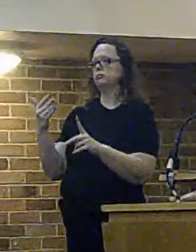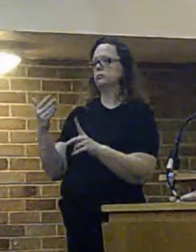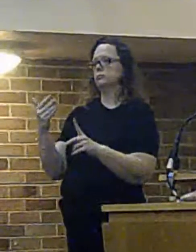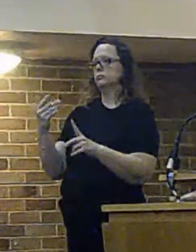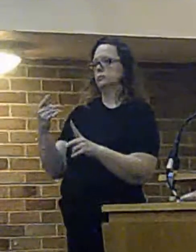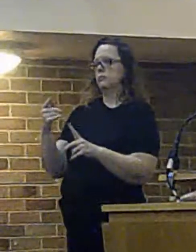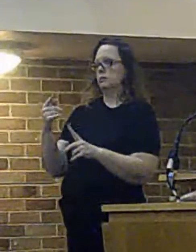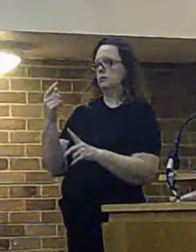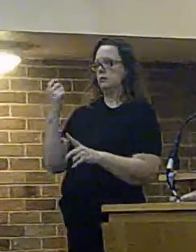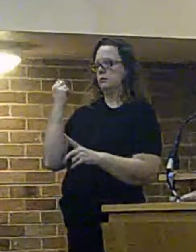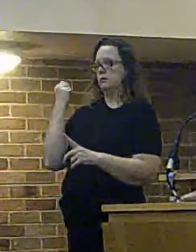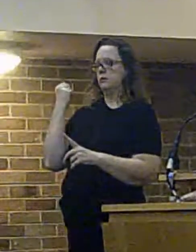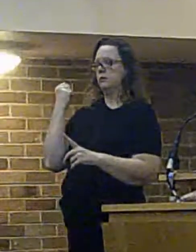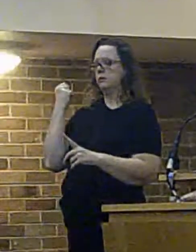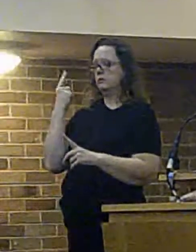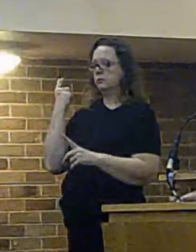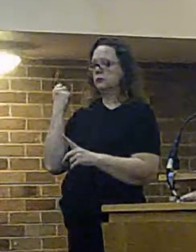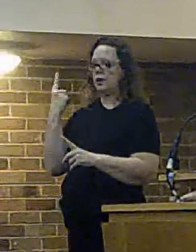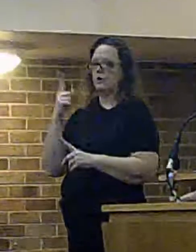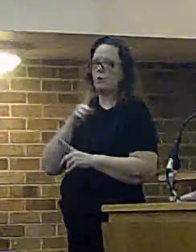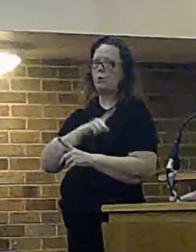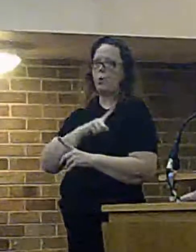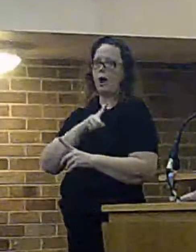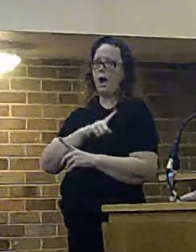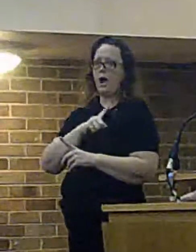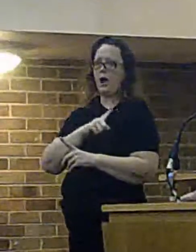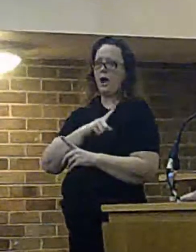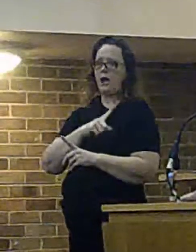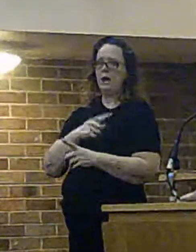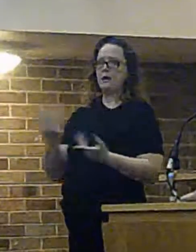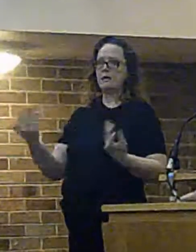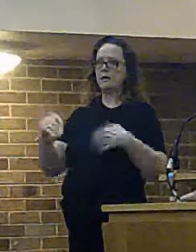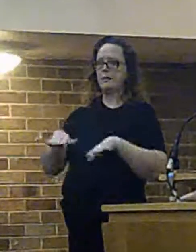behind the merger it is the site they are opposed to